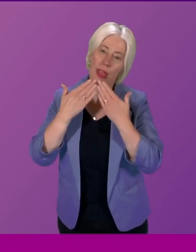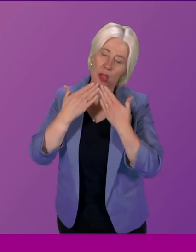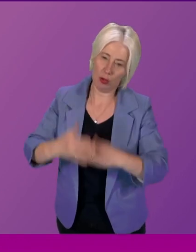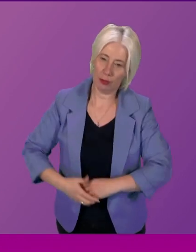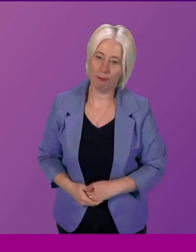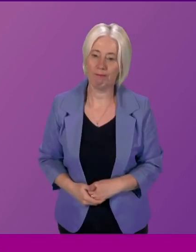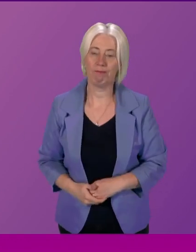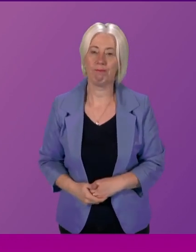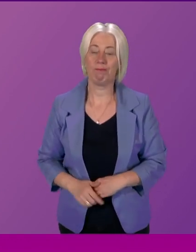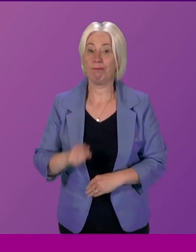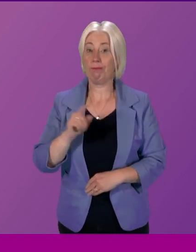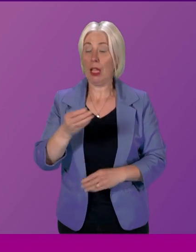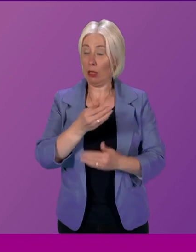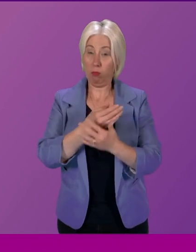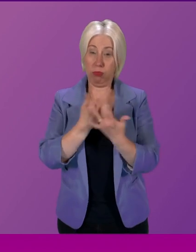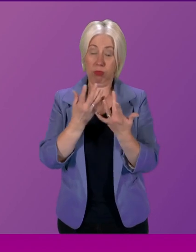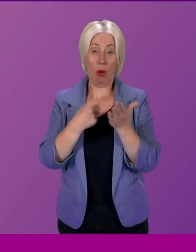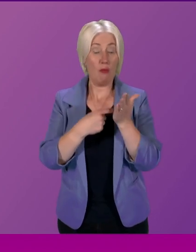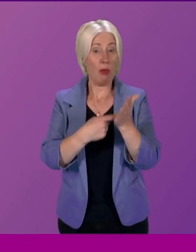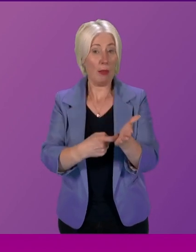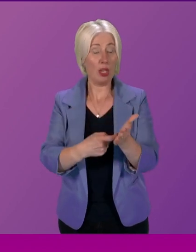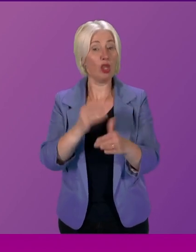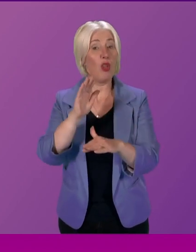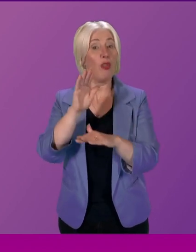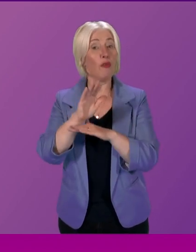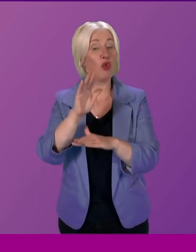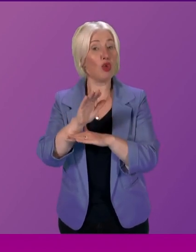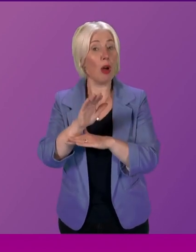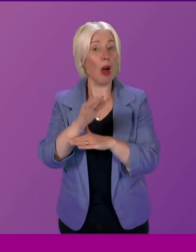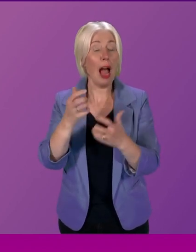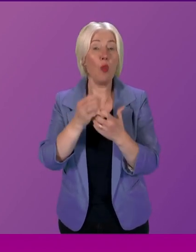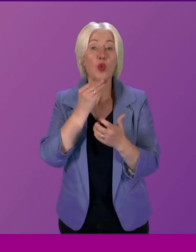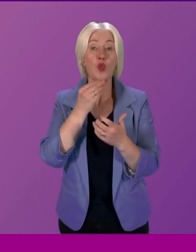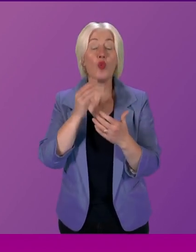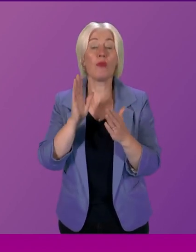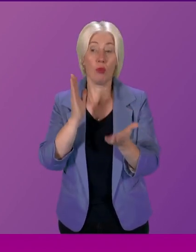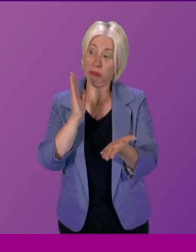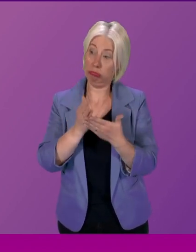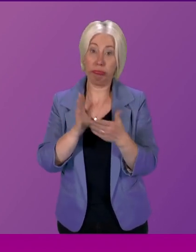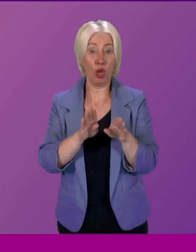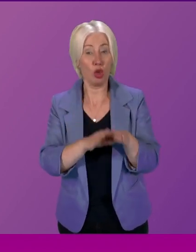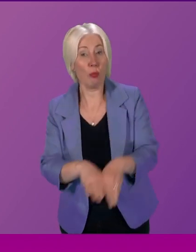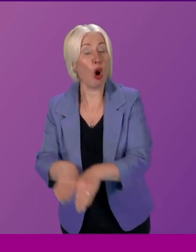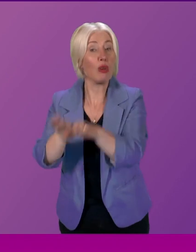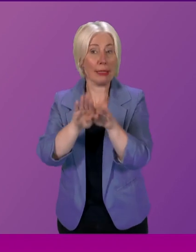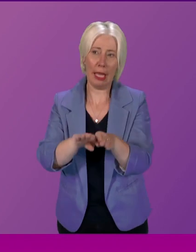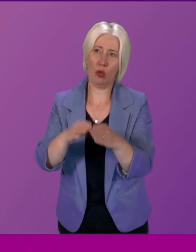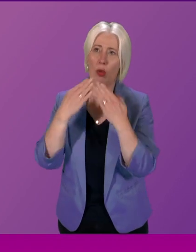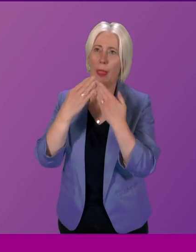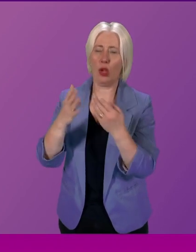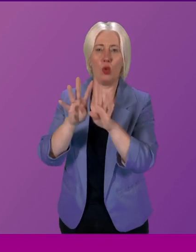number of these recommendations regard the future use of deliberative democracy, for which I commend the panel.